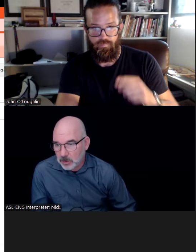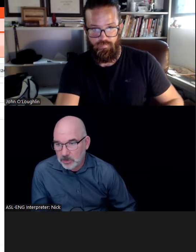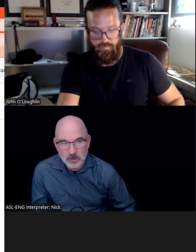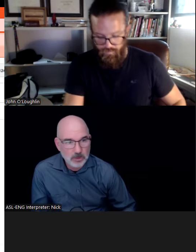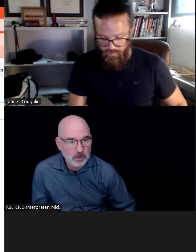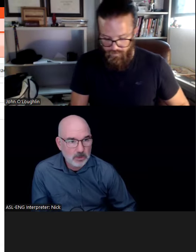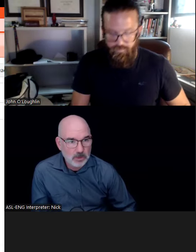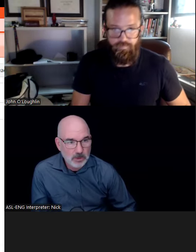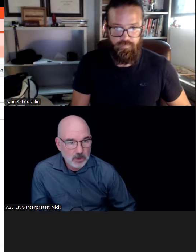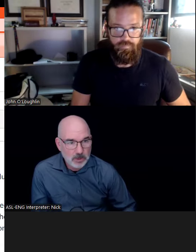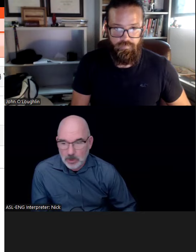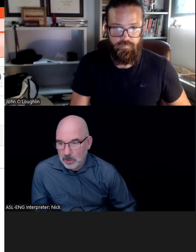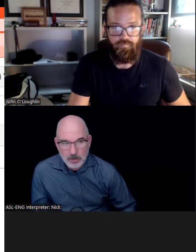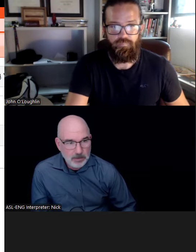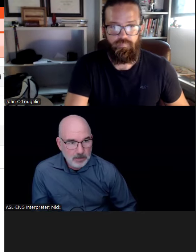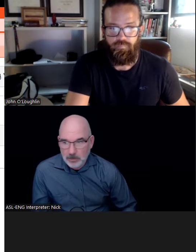see those?